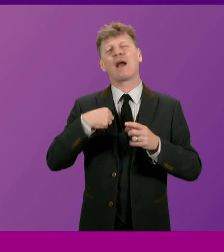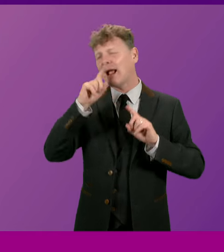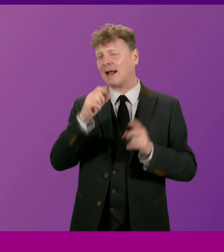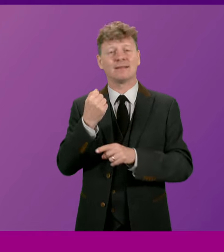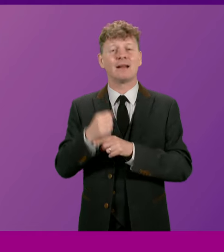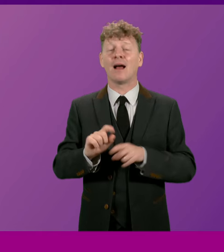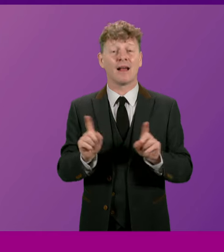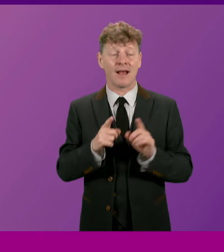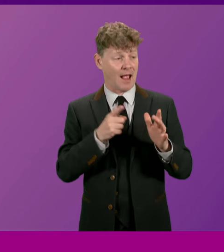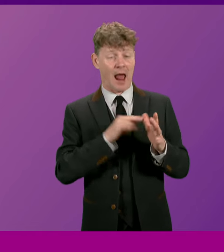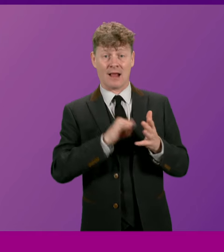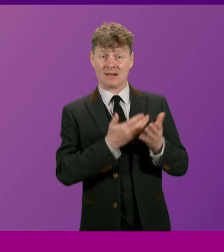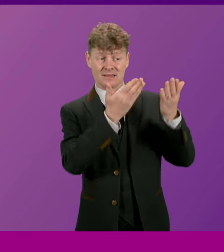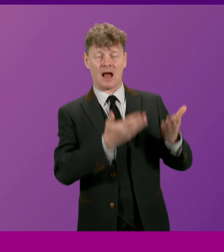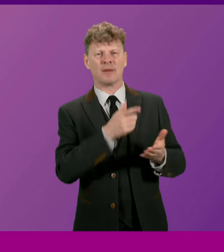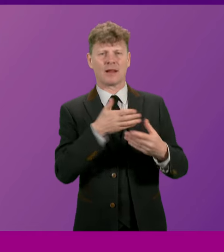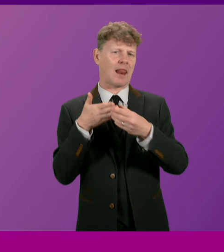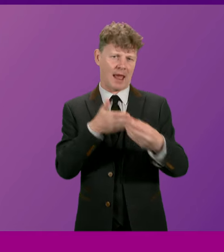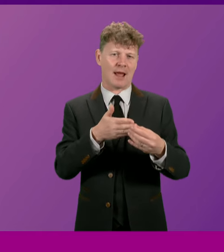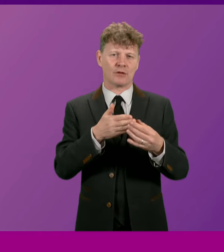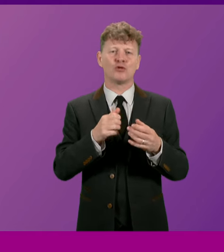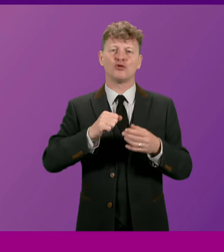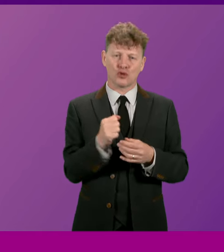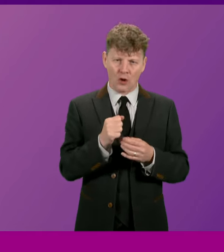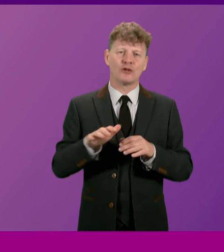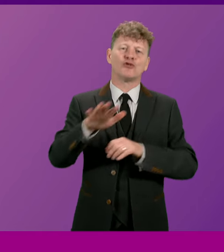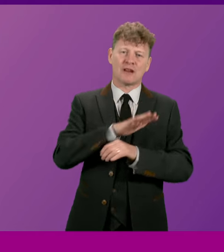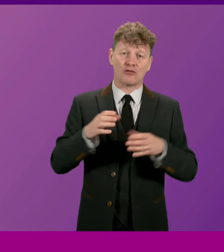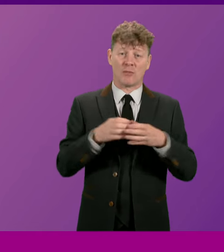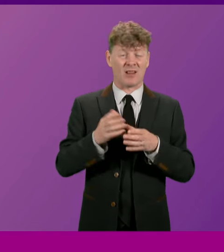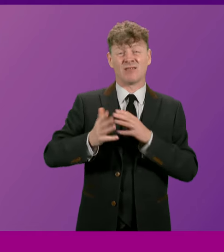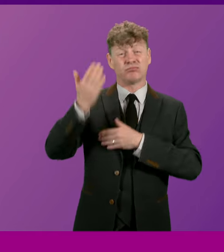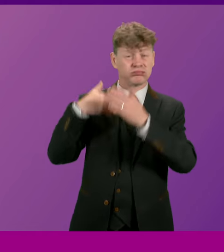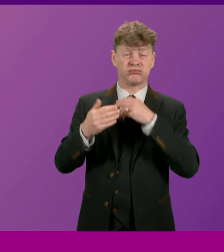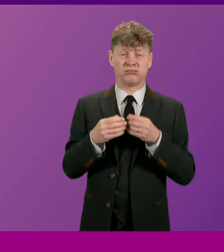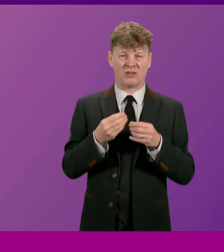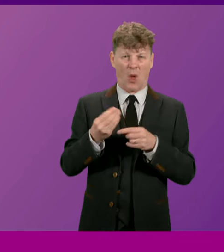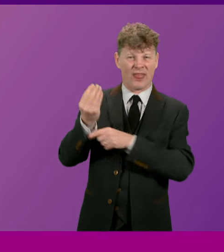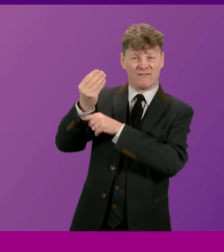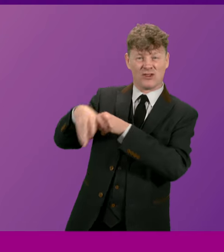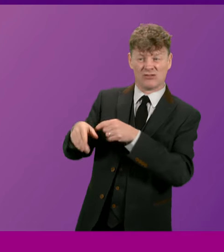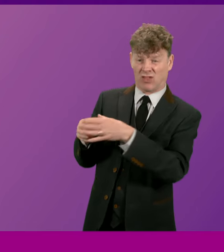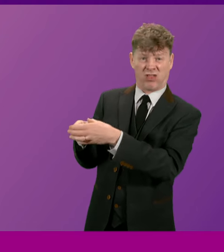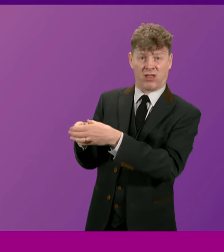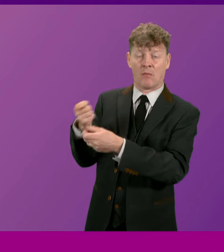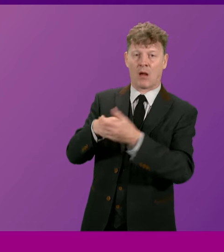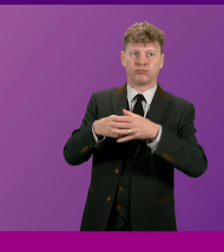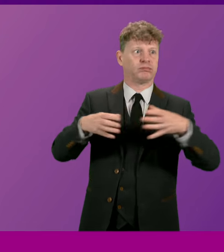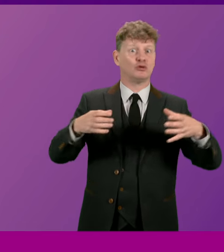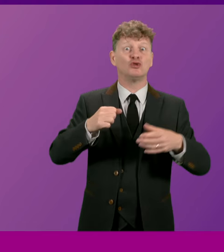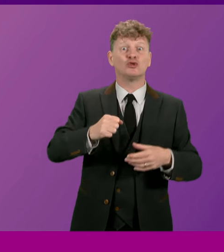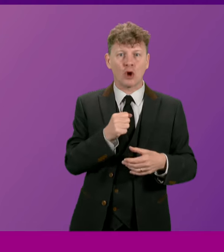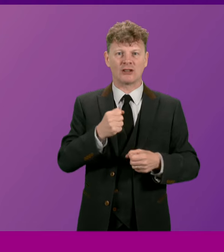is that Alex Salmond led the Scottish National Party from the fringes of Scottish politics to become the government of Scotland